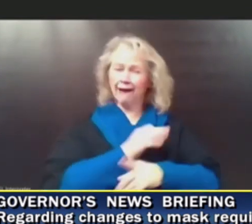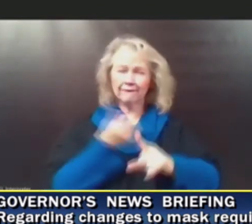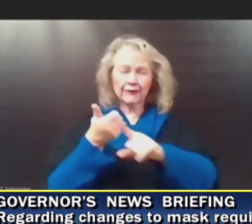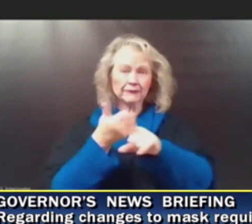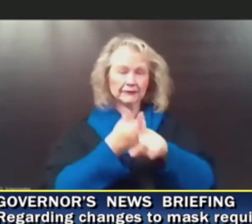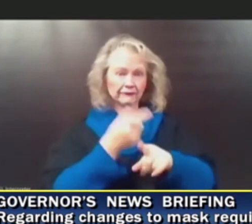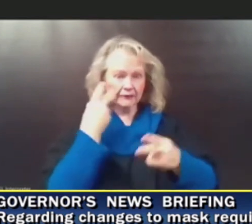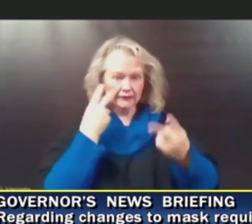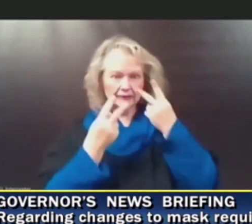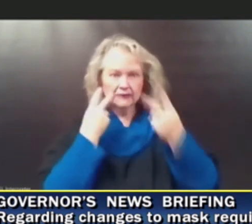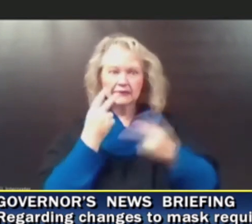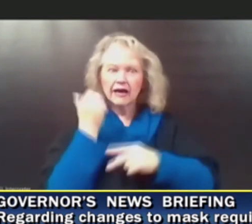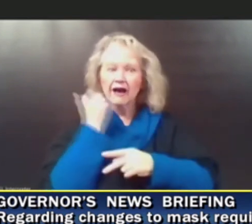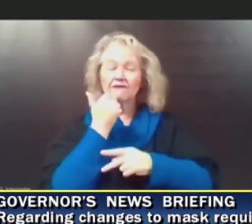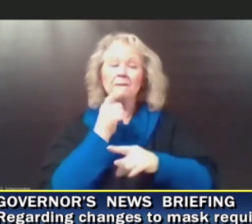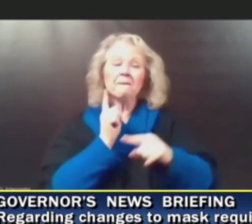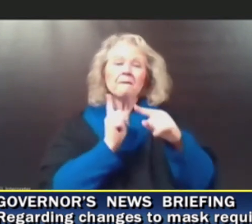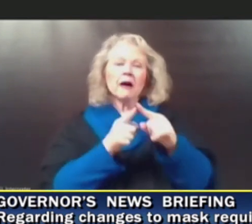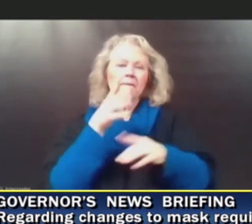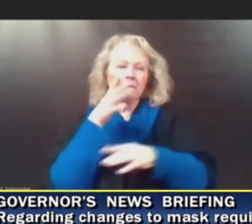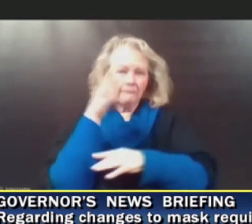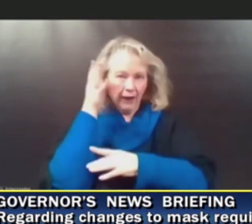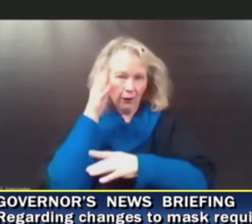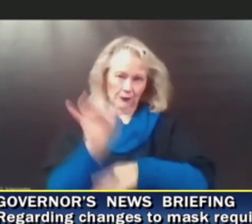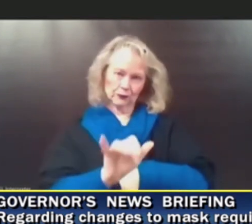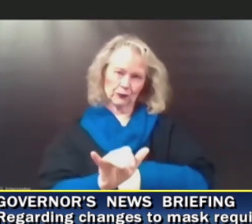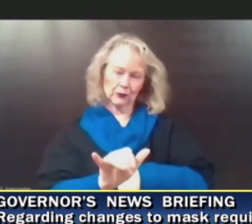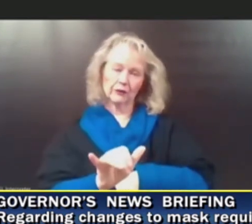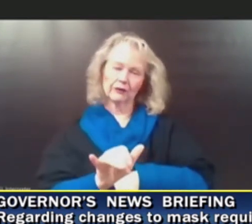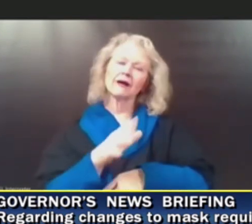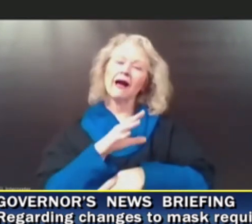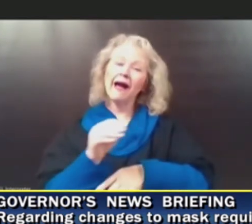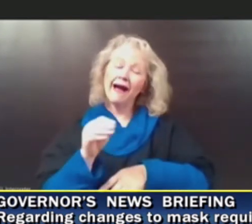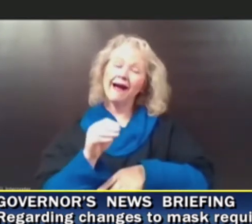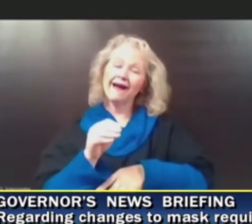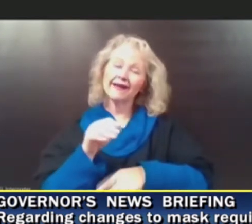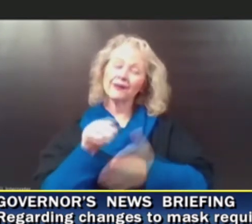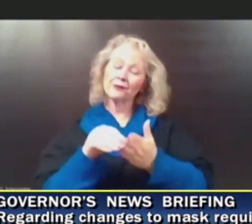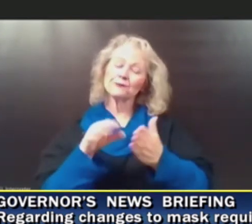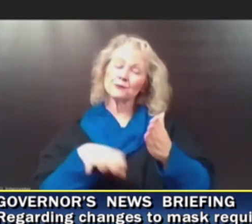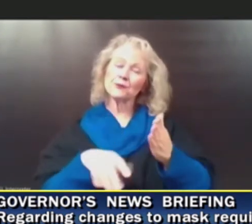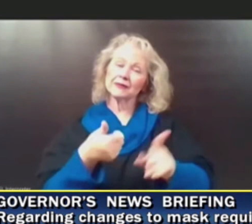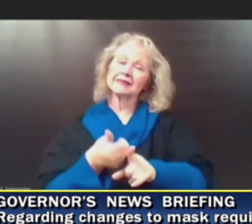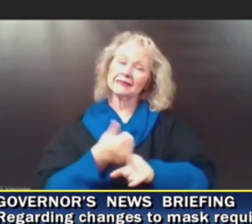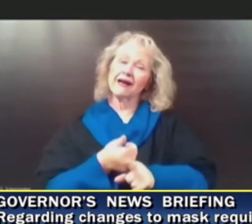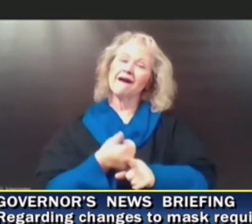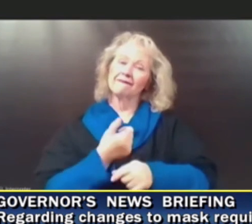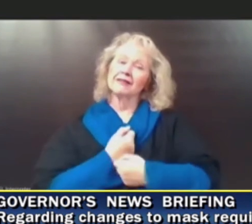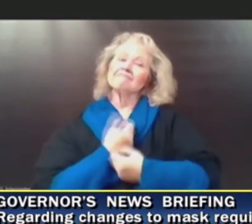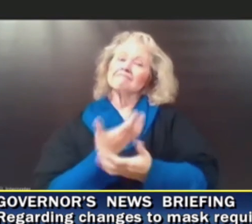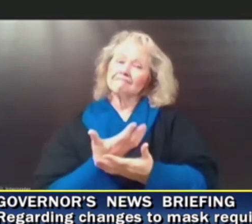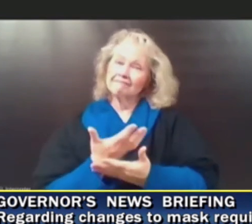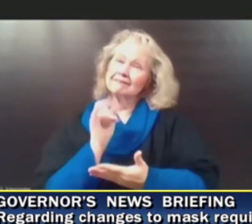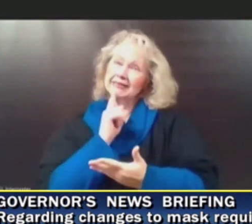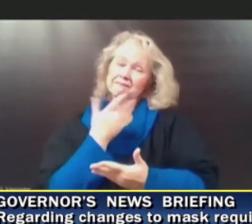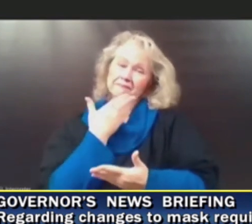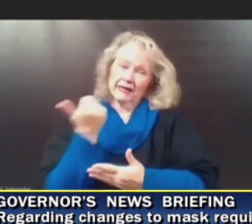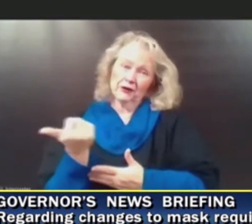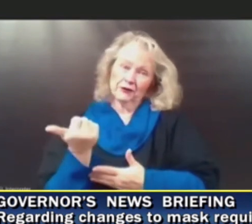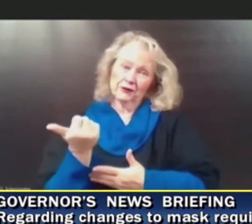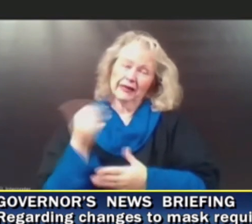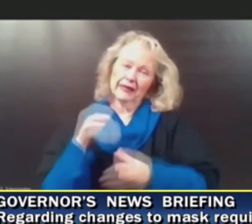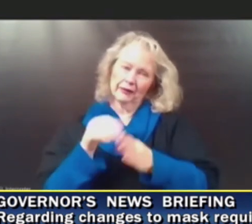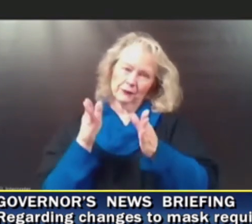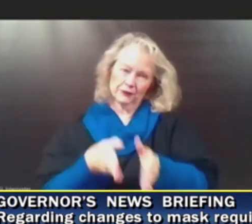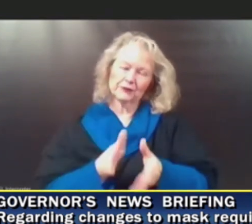every day, as well as parents, and we also hear this from our students themselves. So schools also provide much